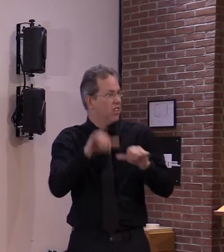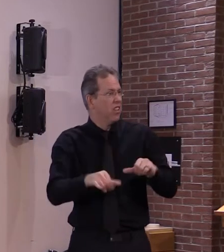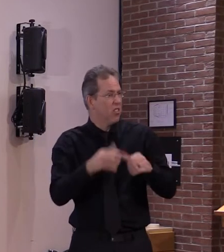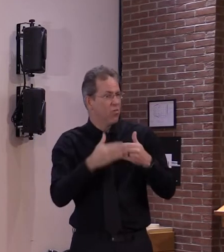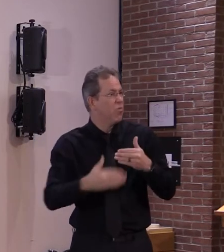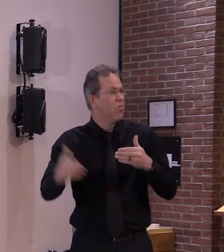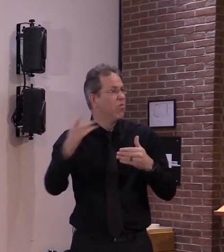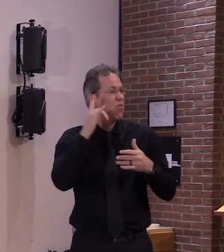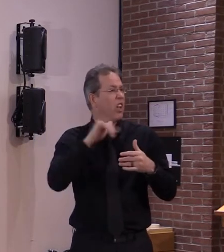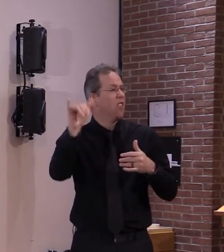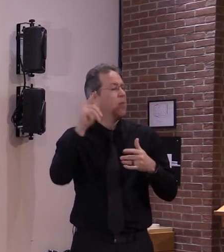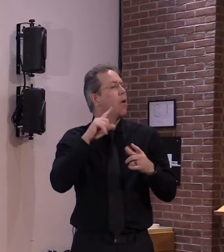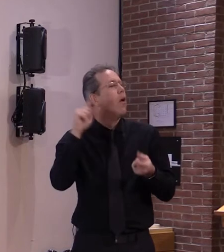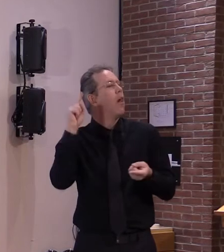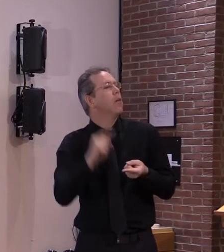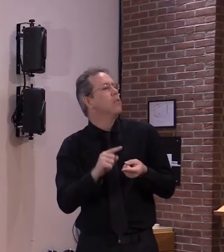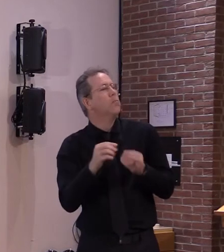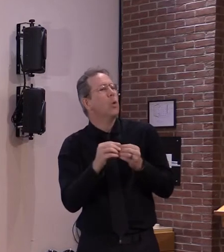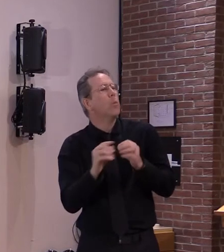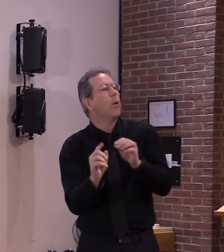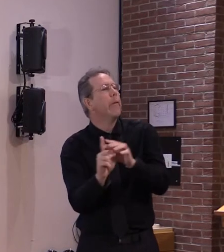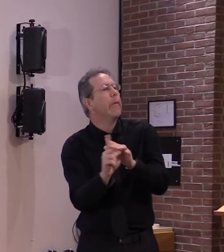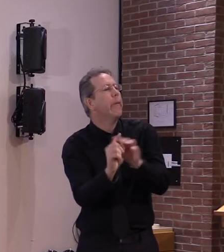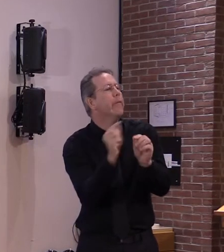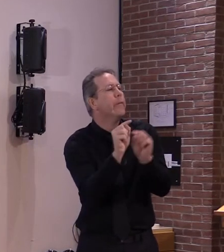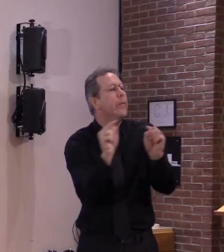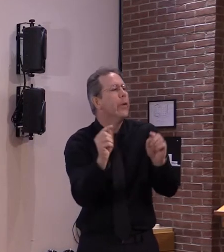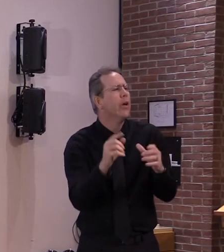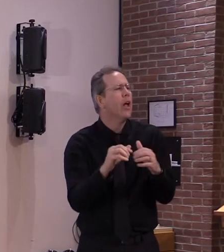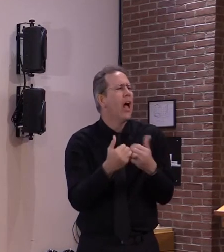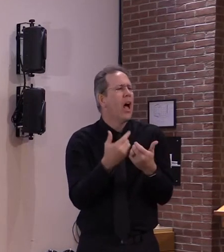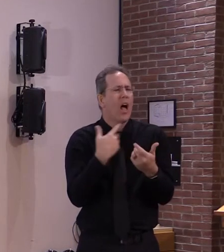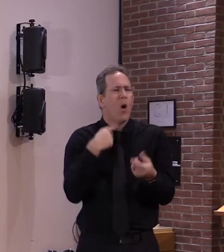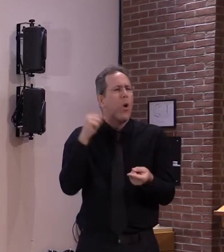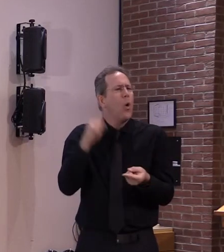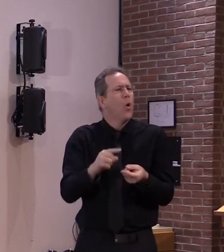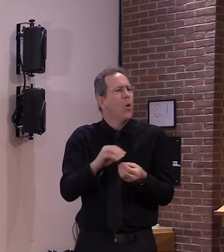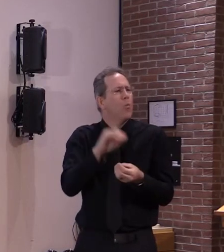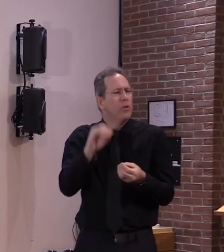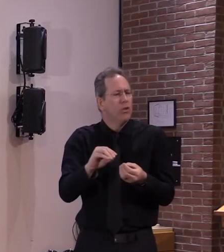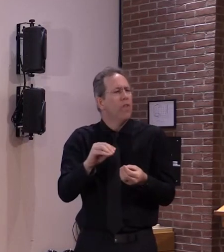yeah those are great questions so um for the first question